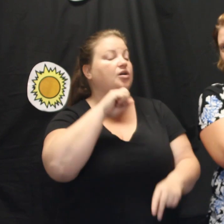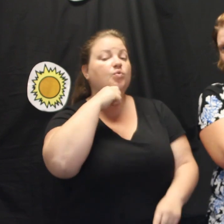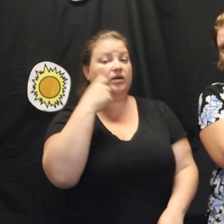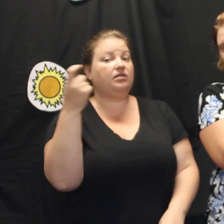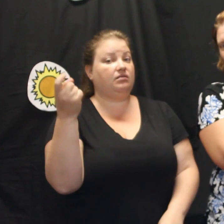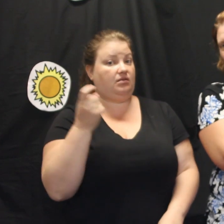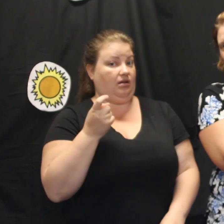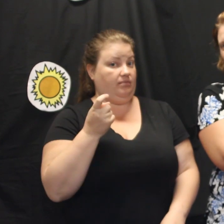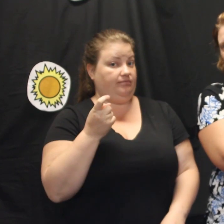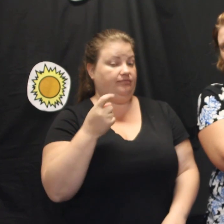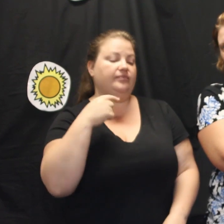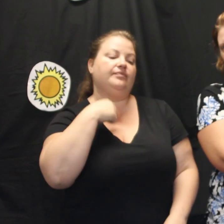on Anzac Day.